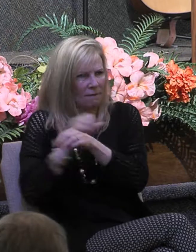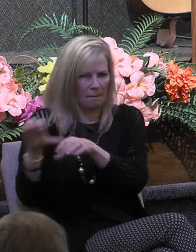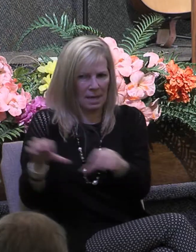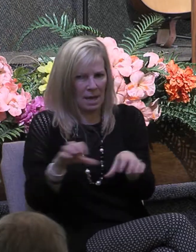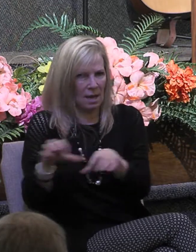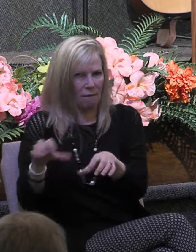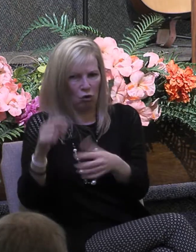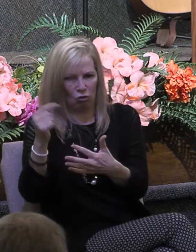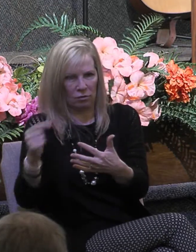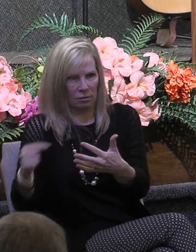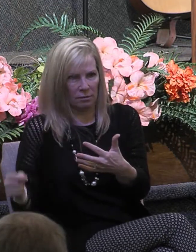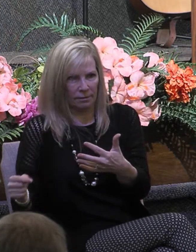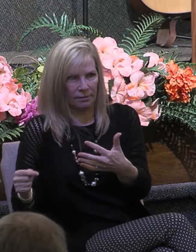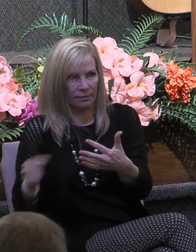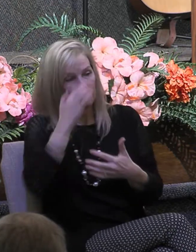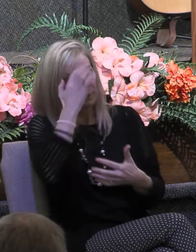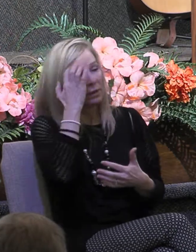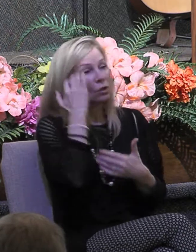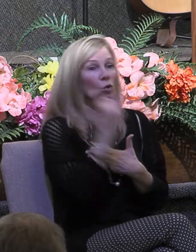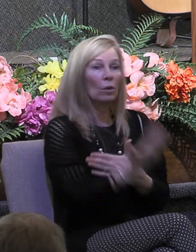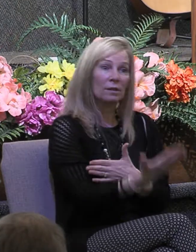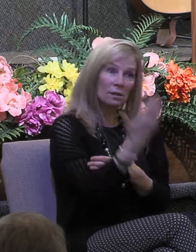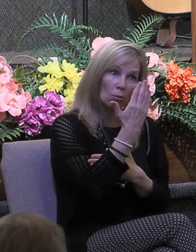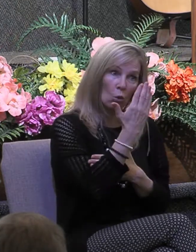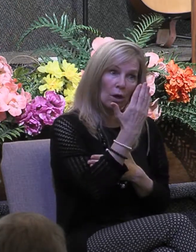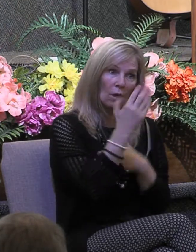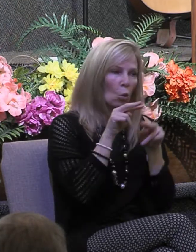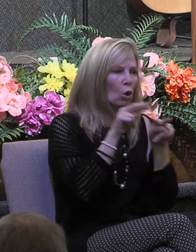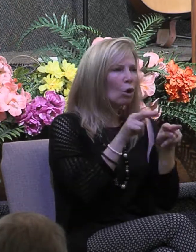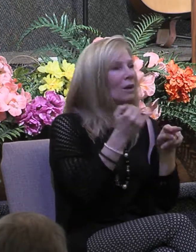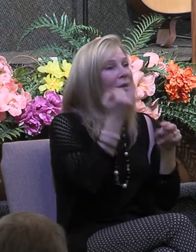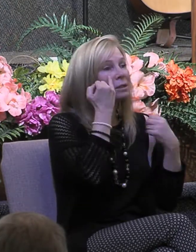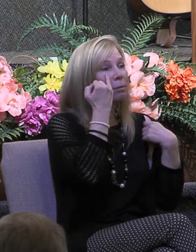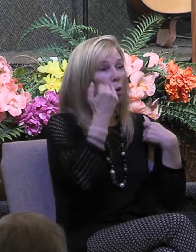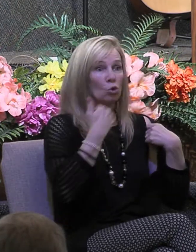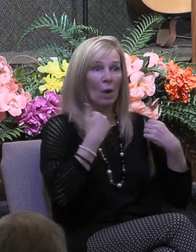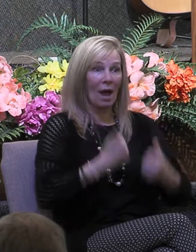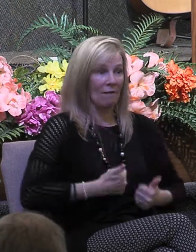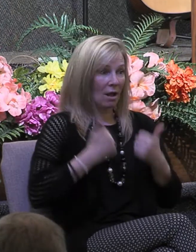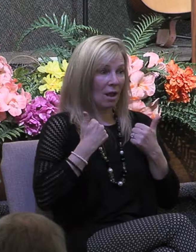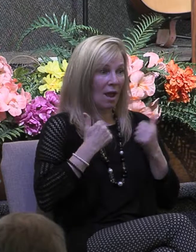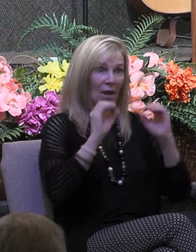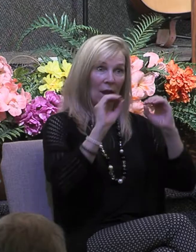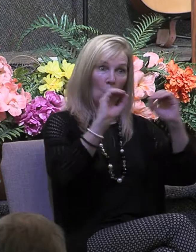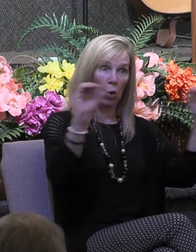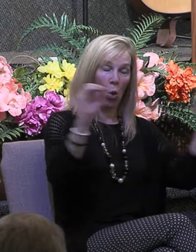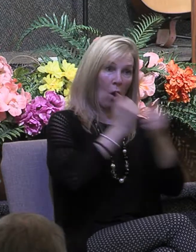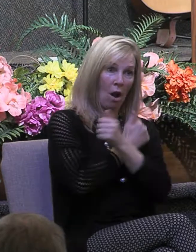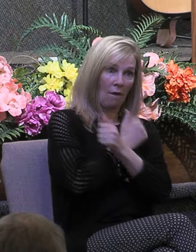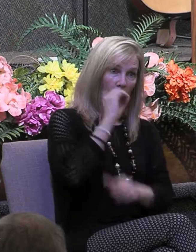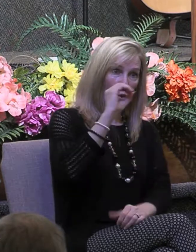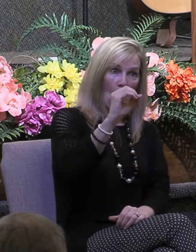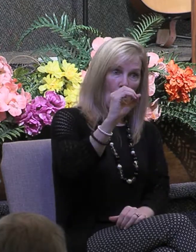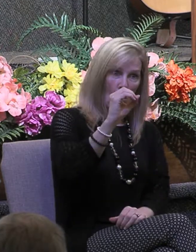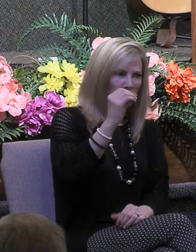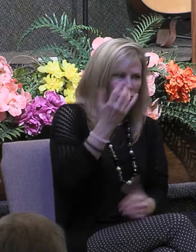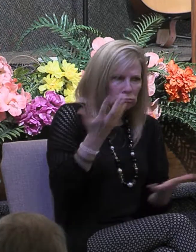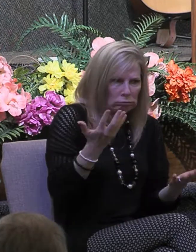we want to look at what life without love is like and its true value so we begin